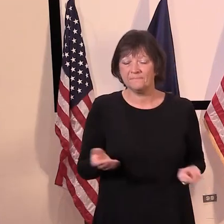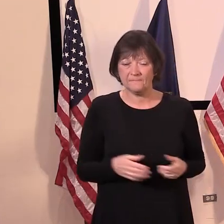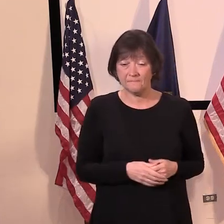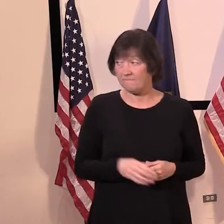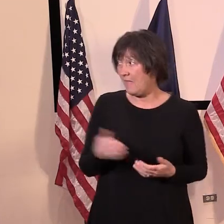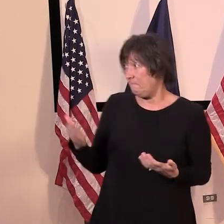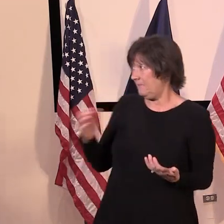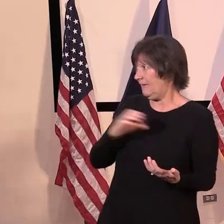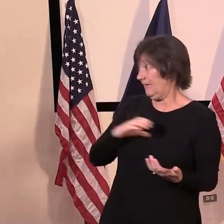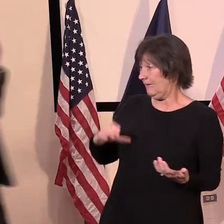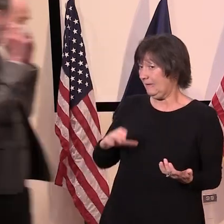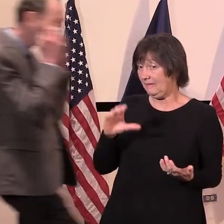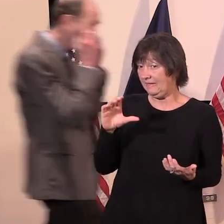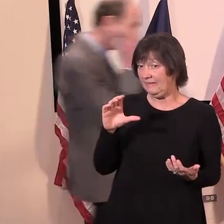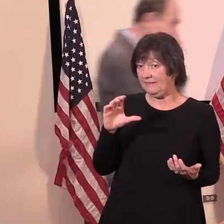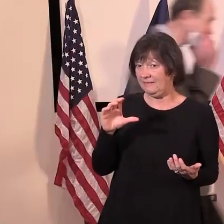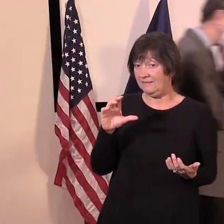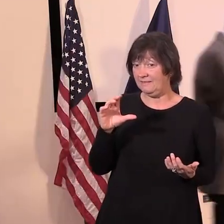Commissioner Levine? Okay.